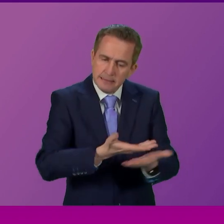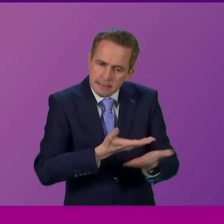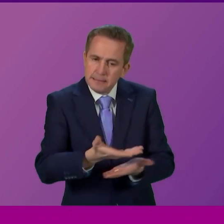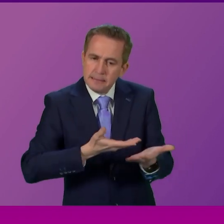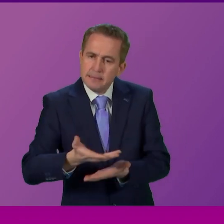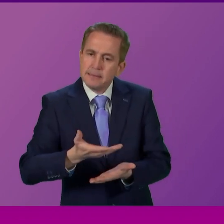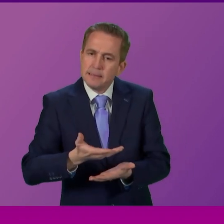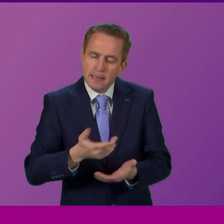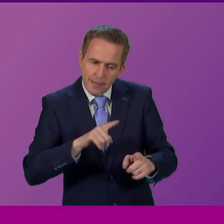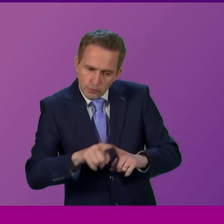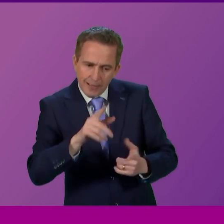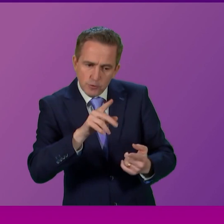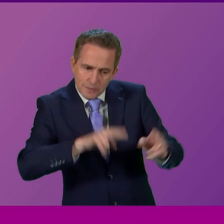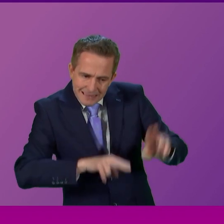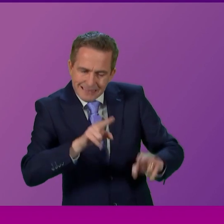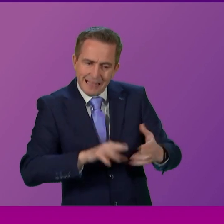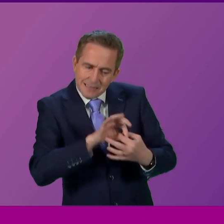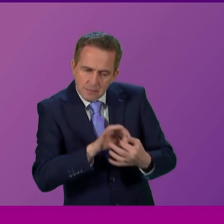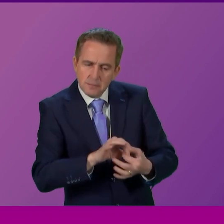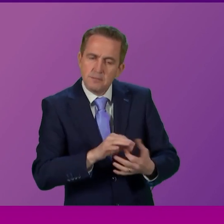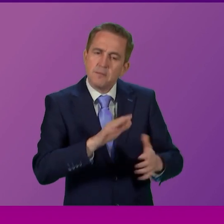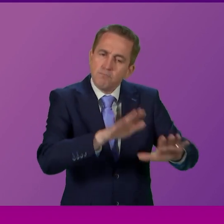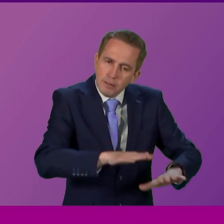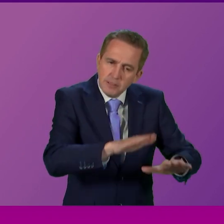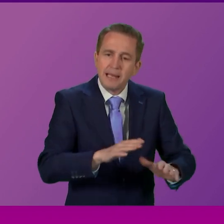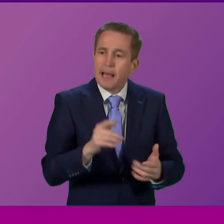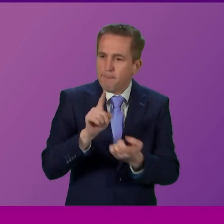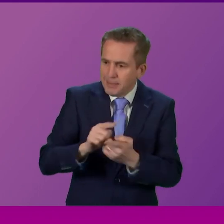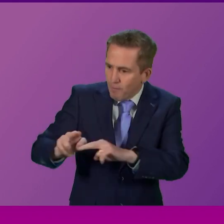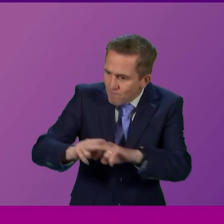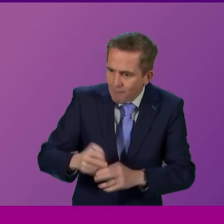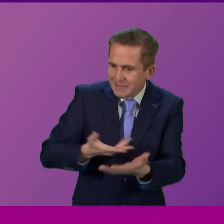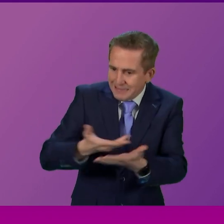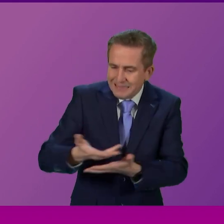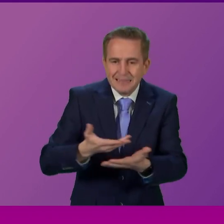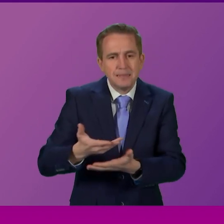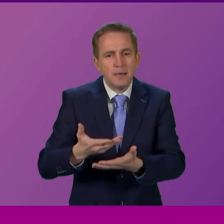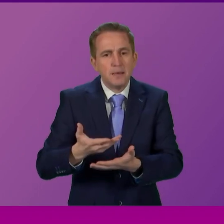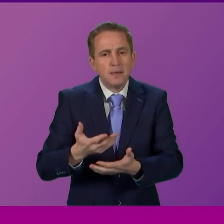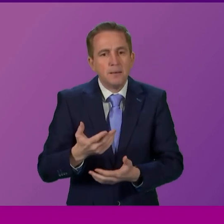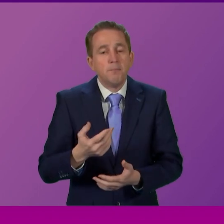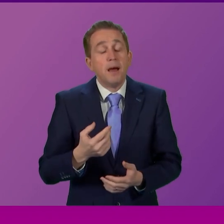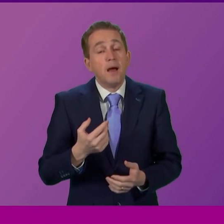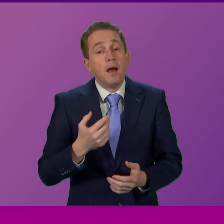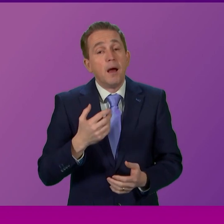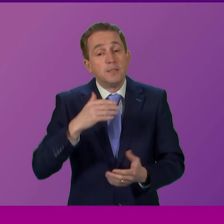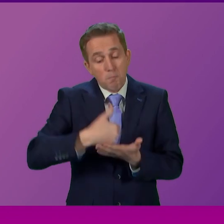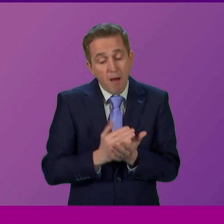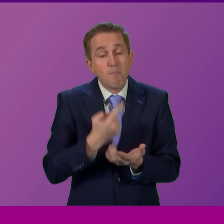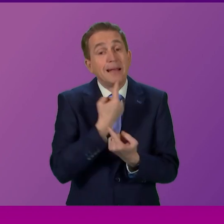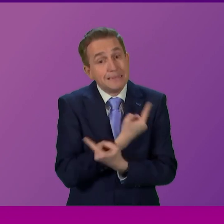so compassionately but also collaboratively with families but I was being up front in my statement that